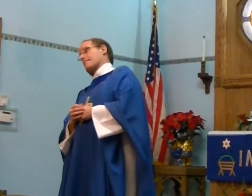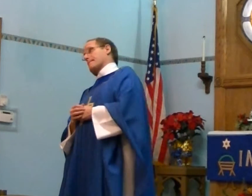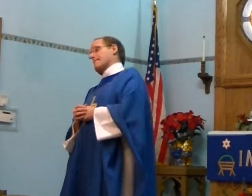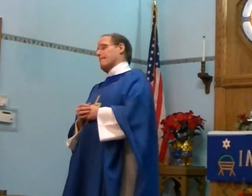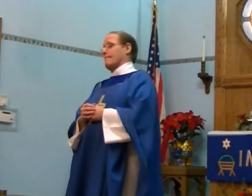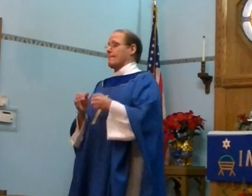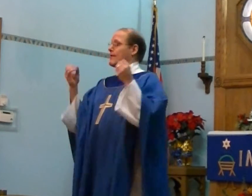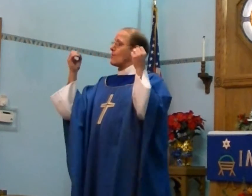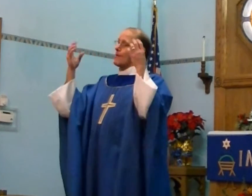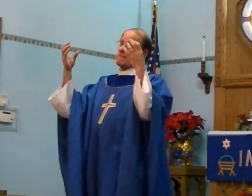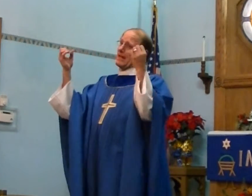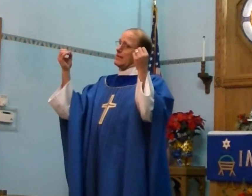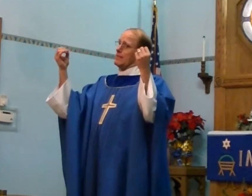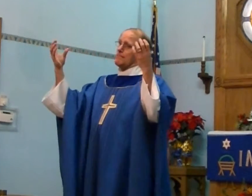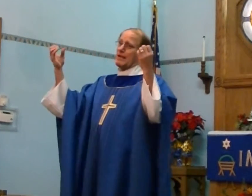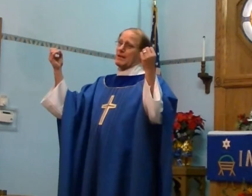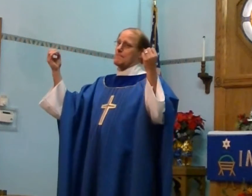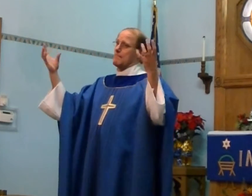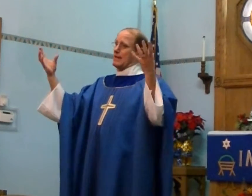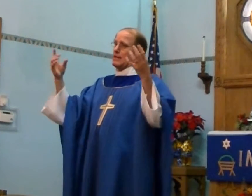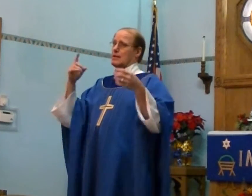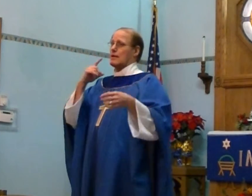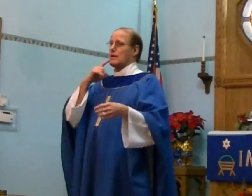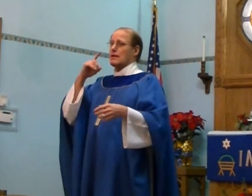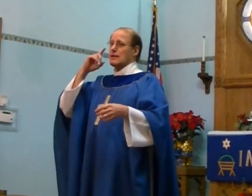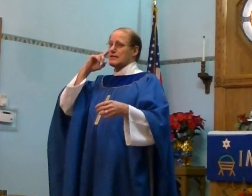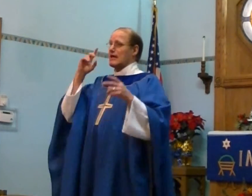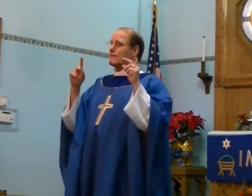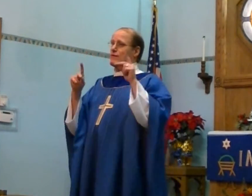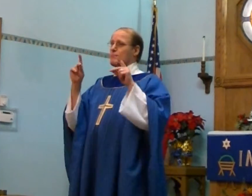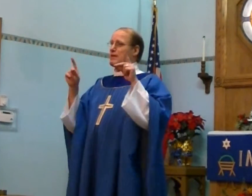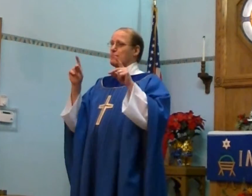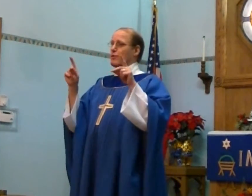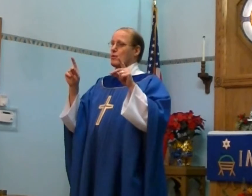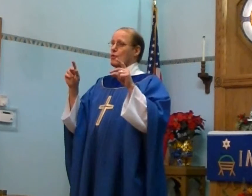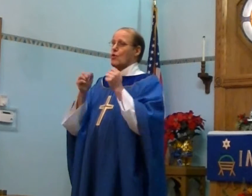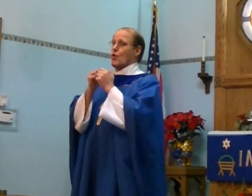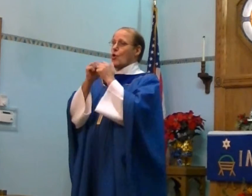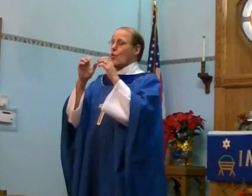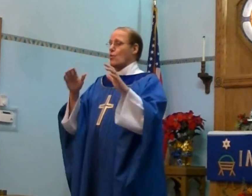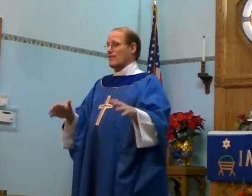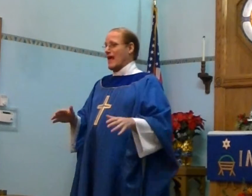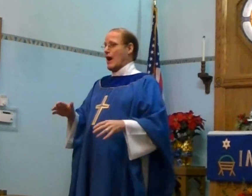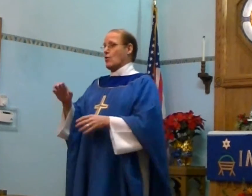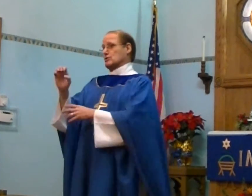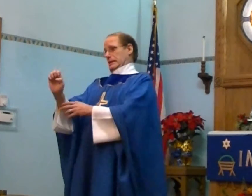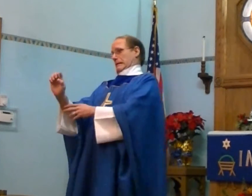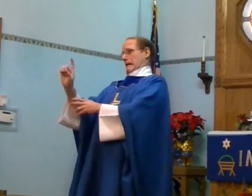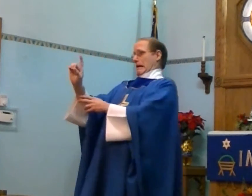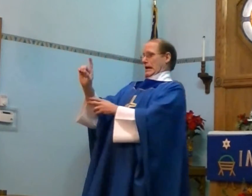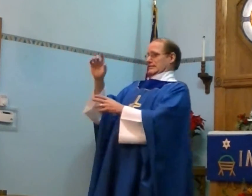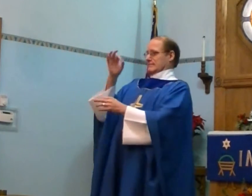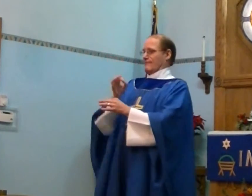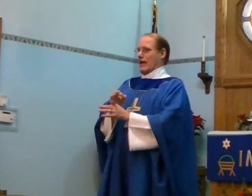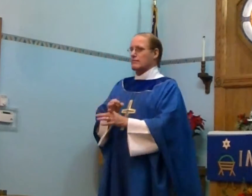there are many many many deaf people without Ed's favor